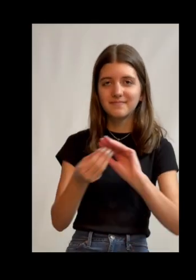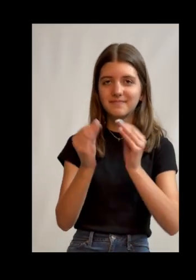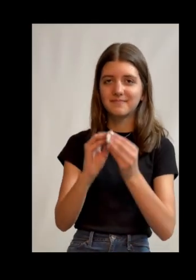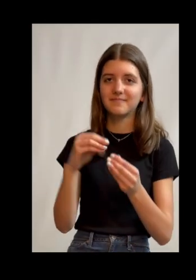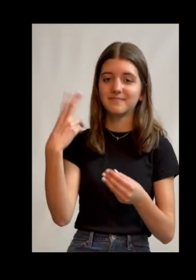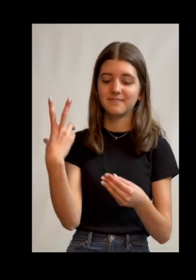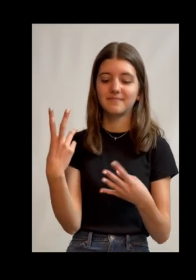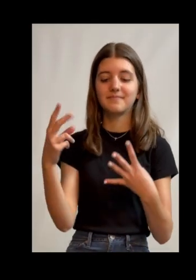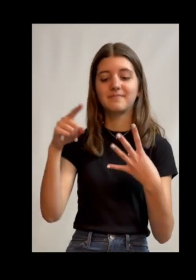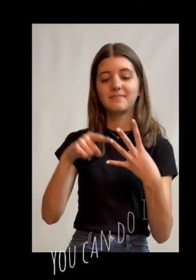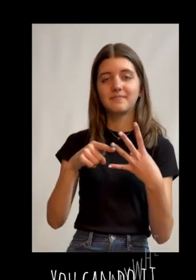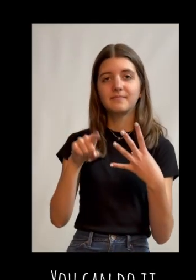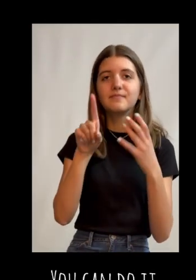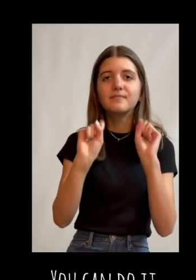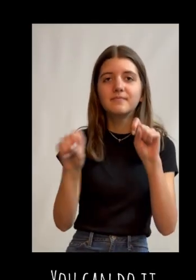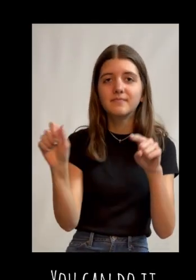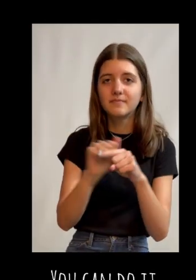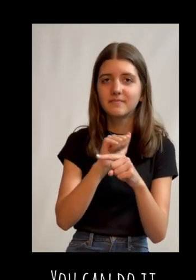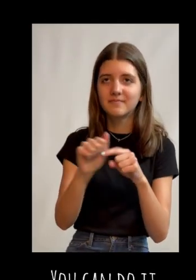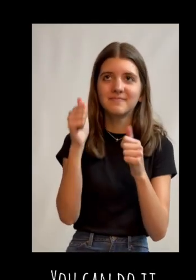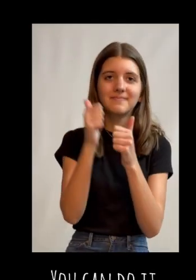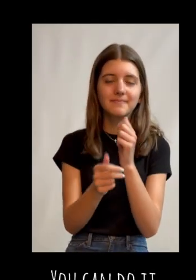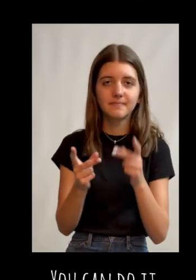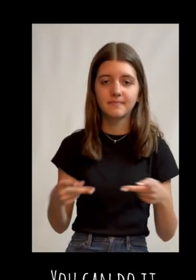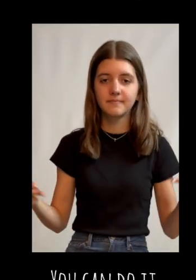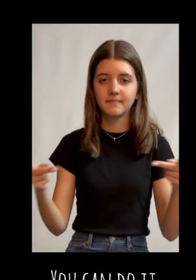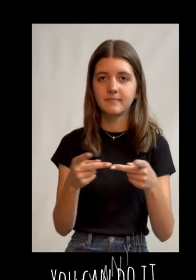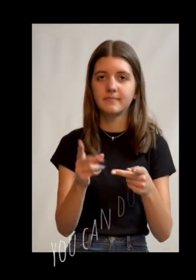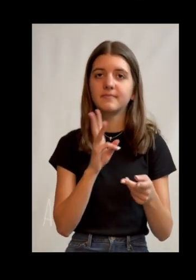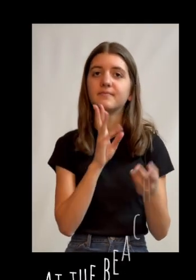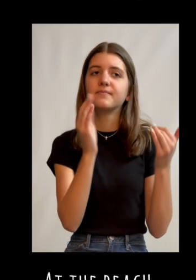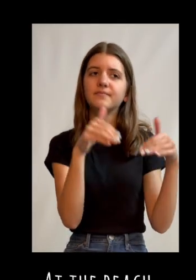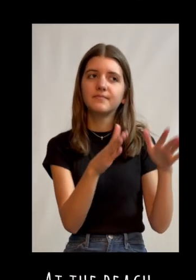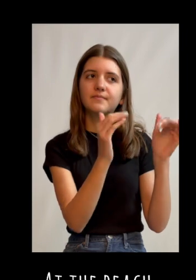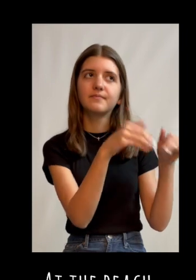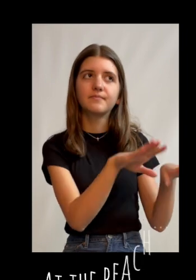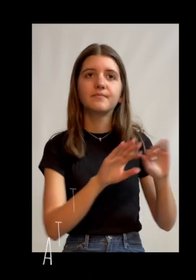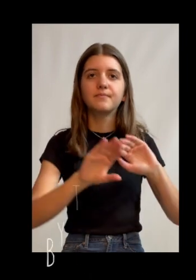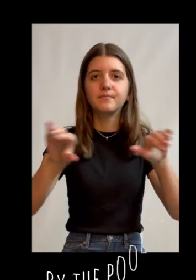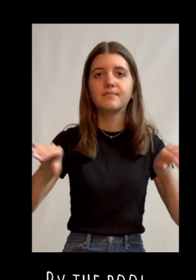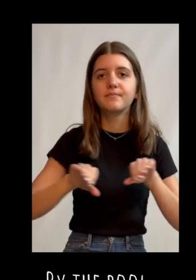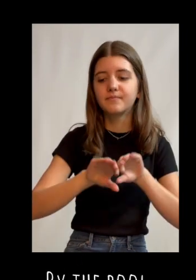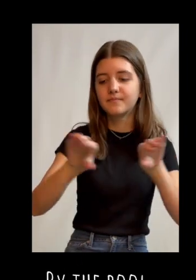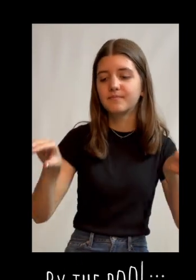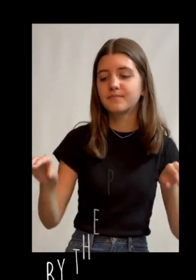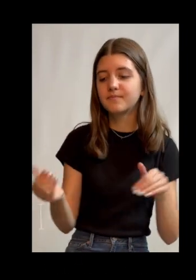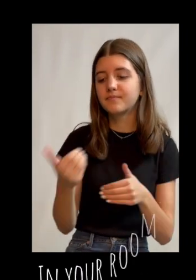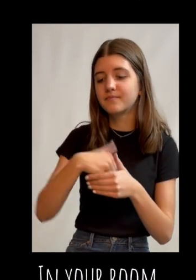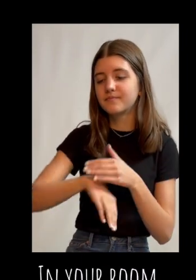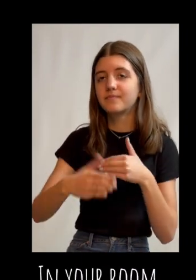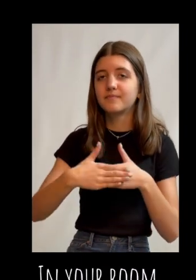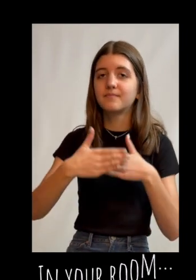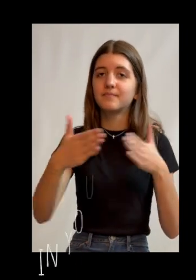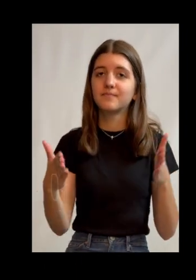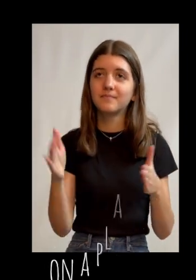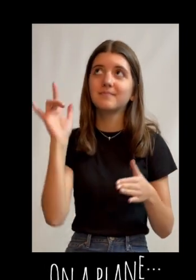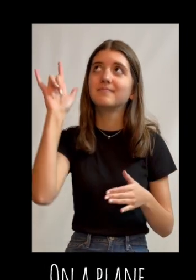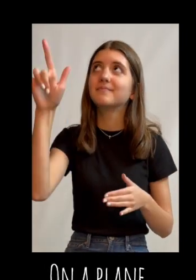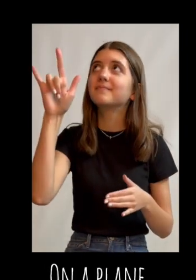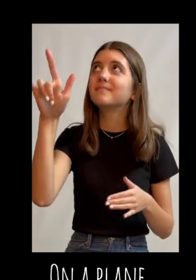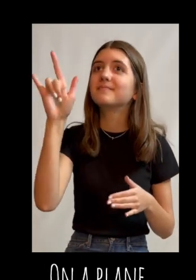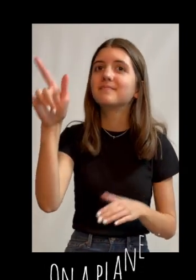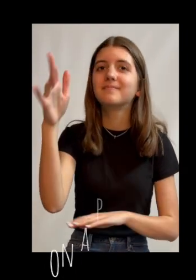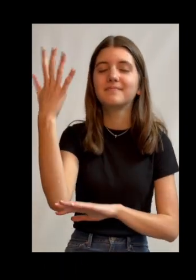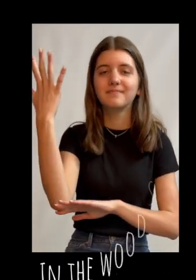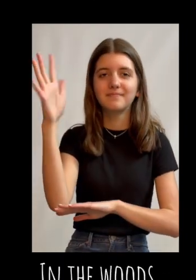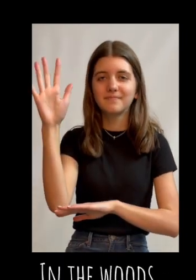Reason number three, you can do it literally anywhere. At the beach, by the pool, in your room,